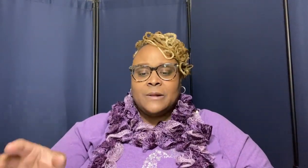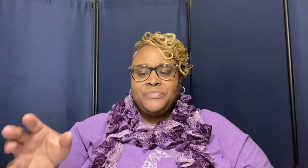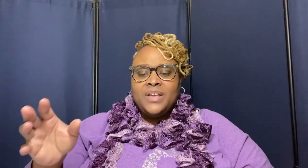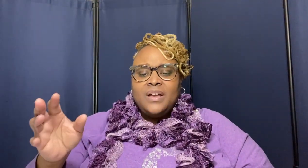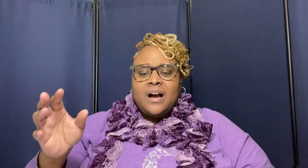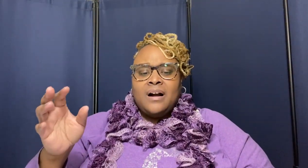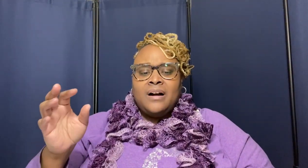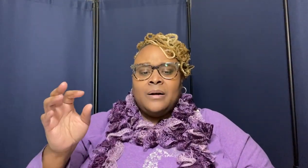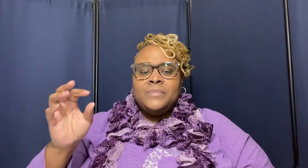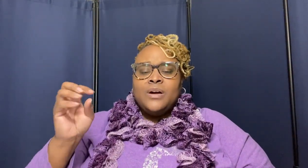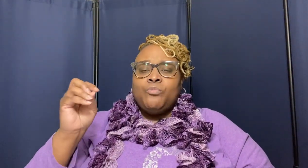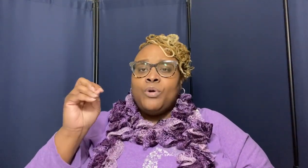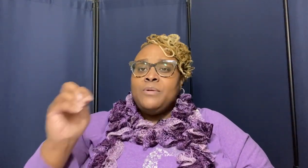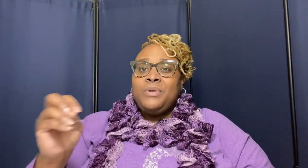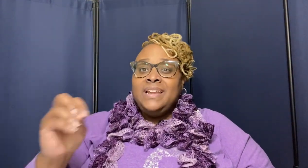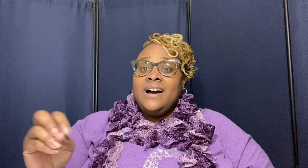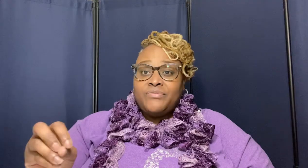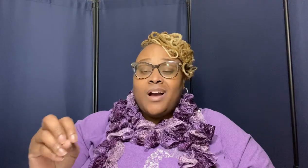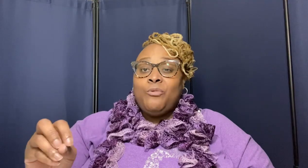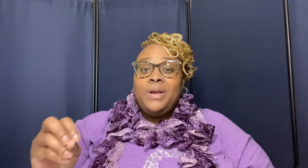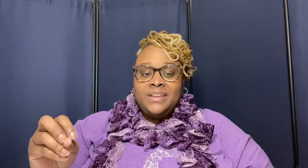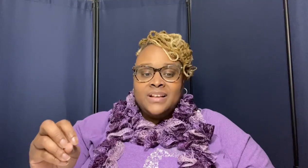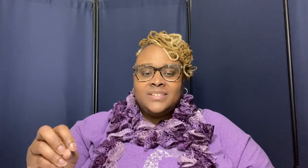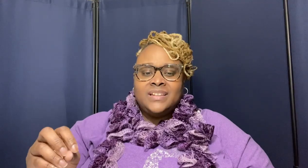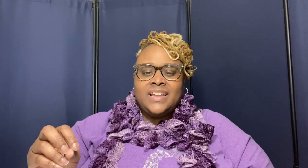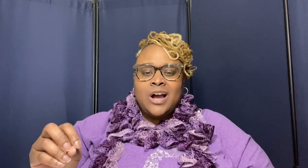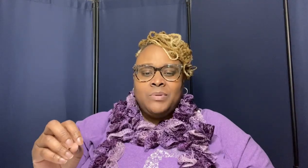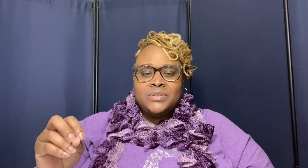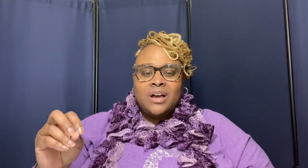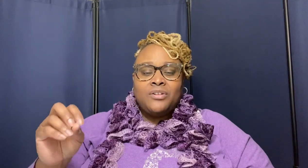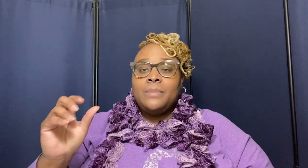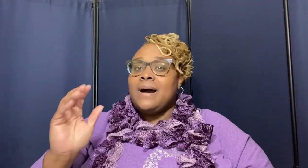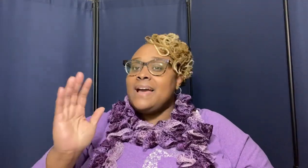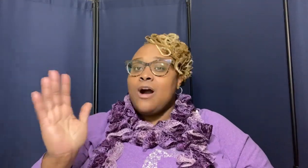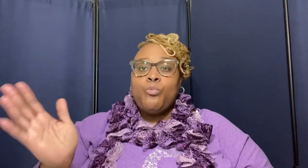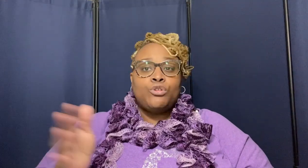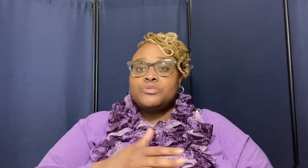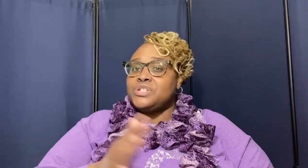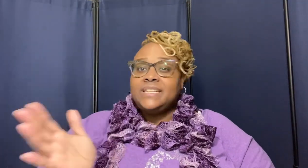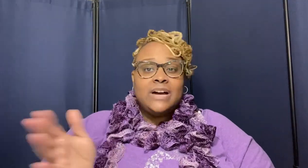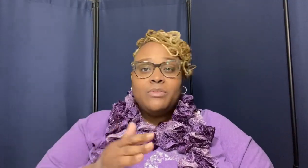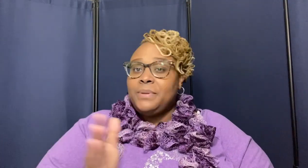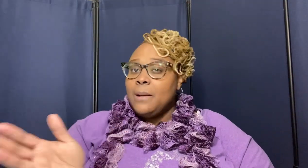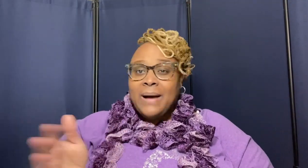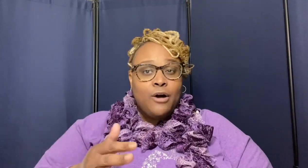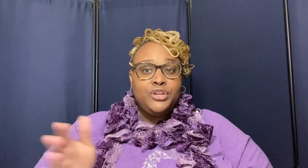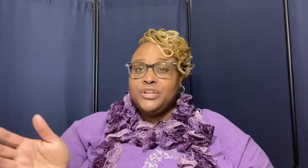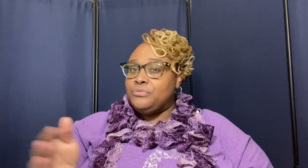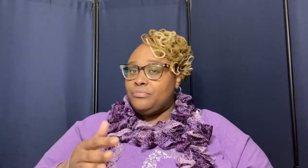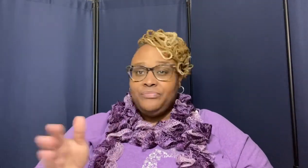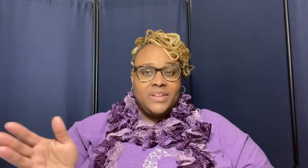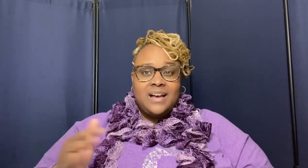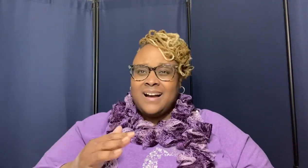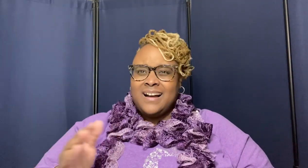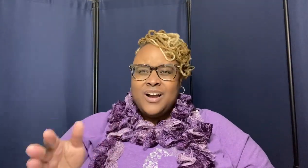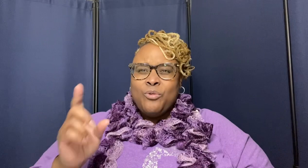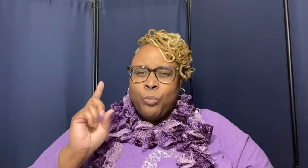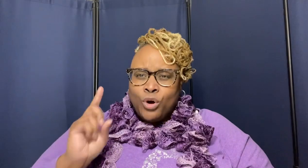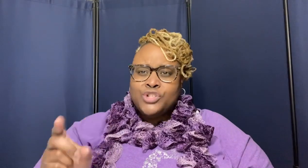um what we left out with yesterday y'all we were talking about how worship should never be about you huh worship